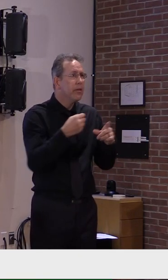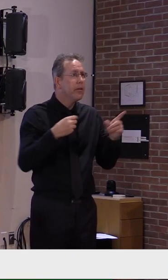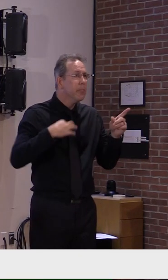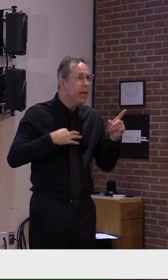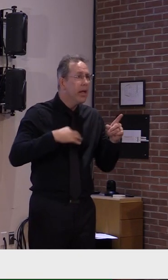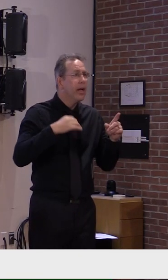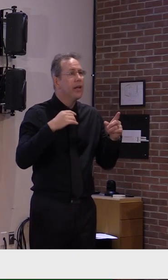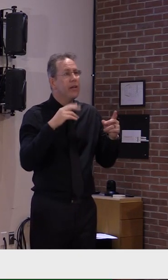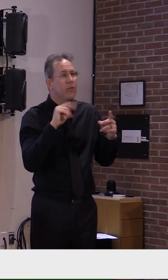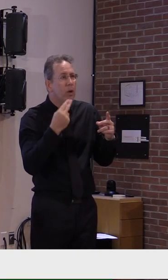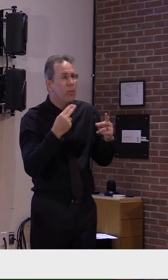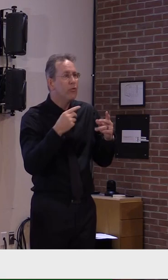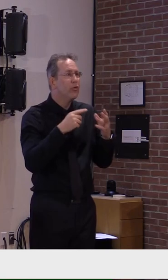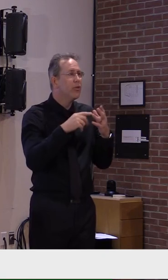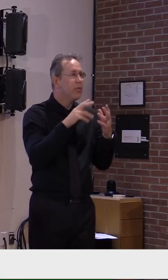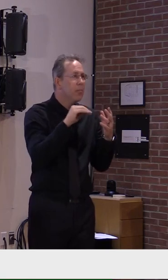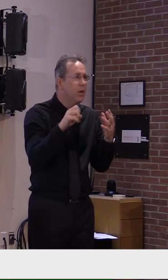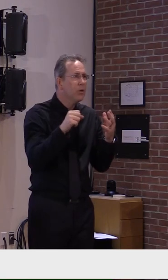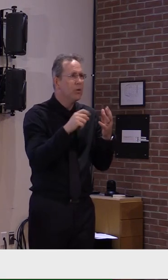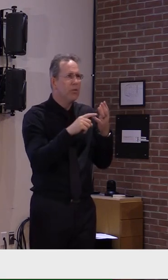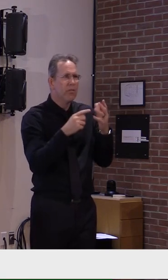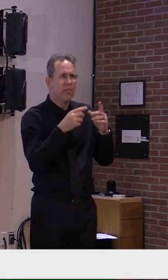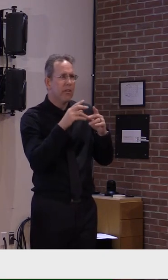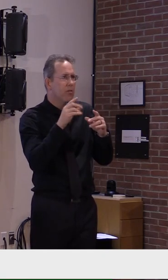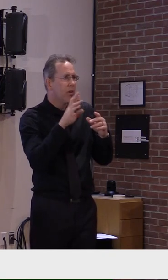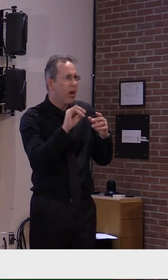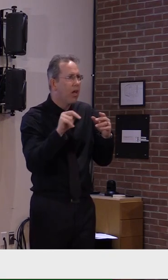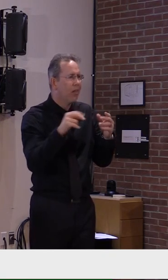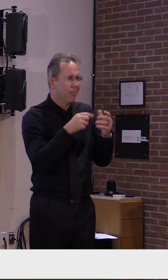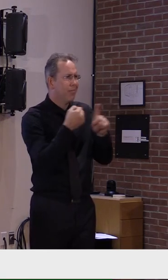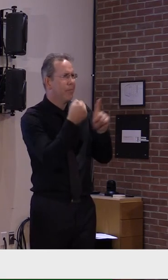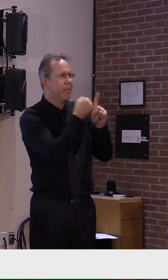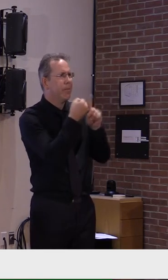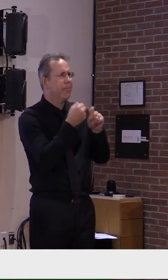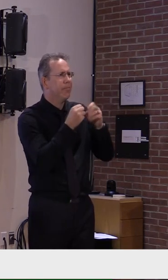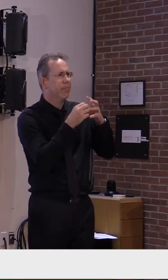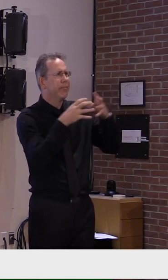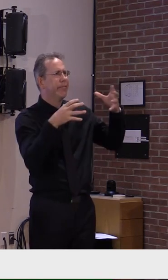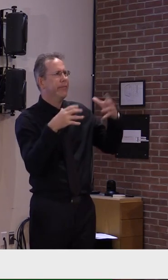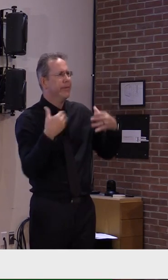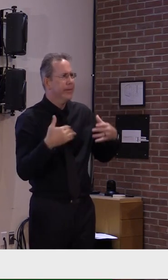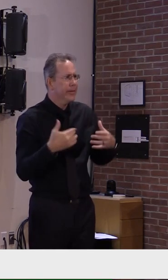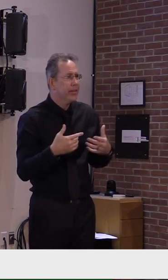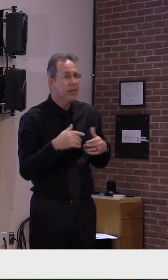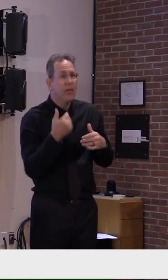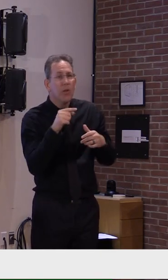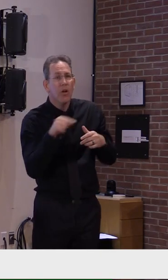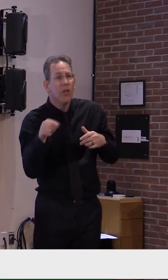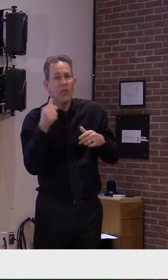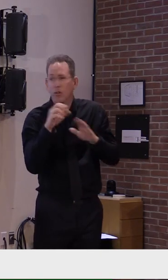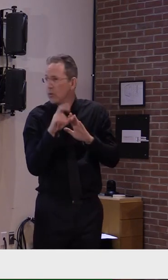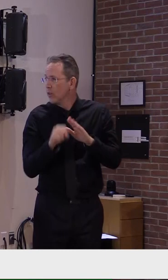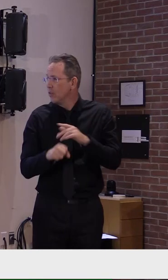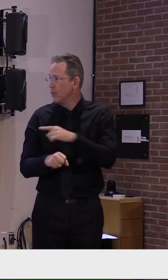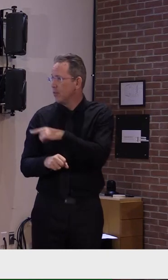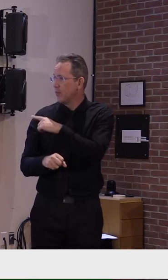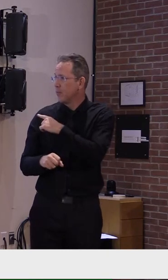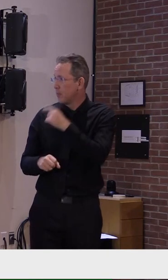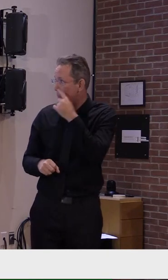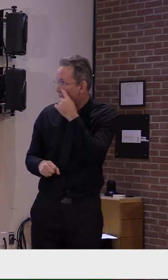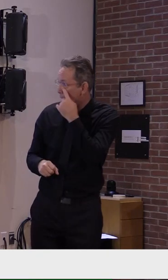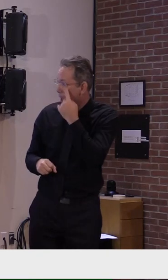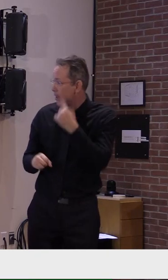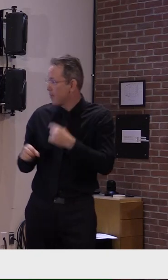growing more quickly here in the Northeast. And again, we're seeing that here in Vermont as well. Looking at the case curve across the